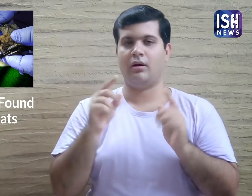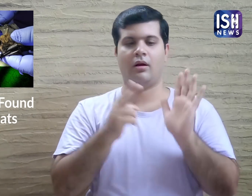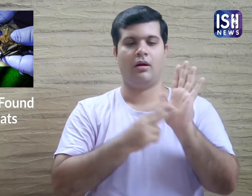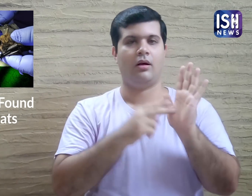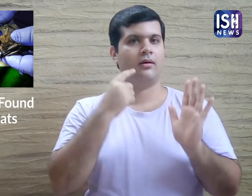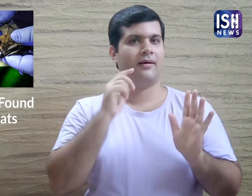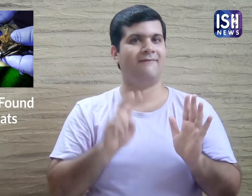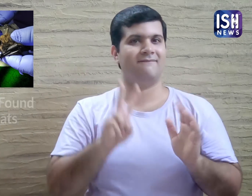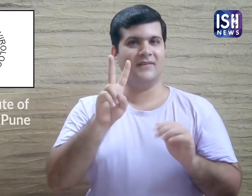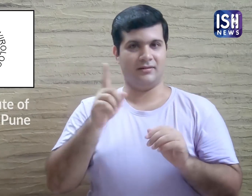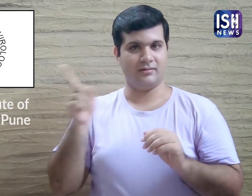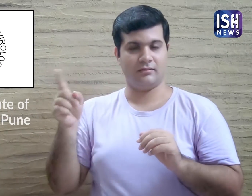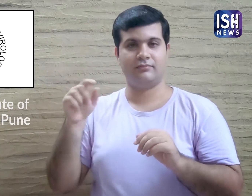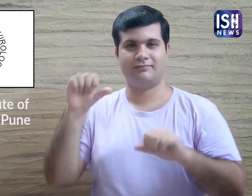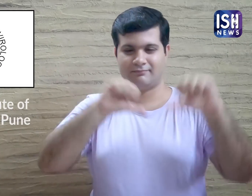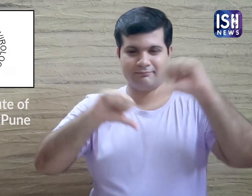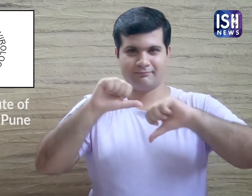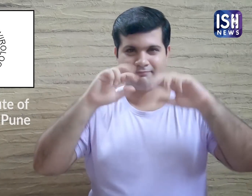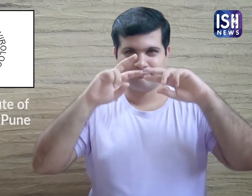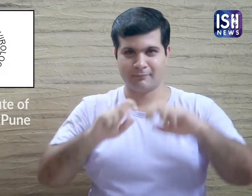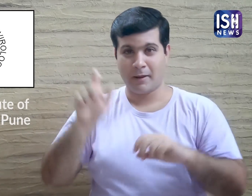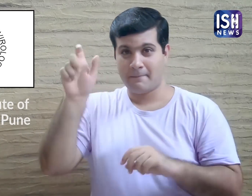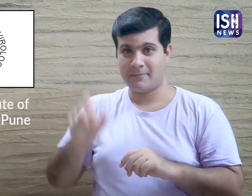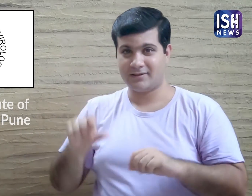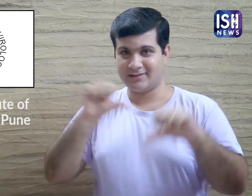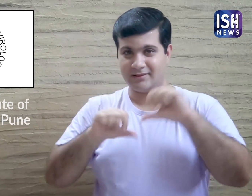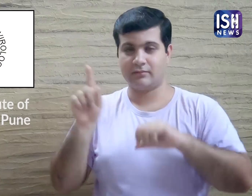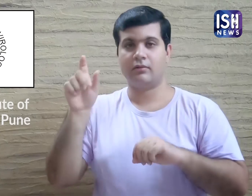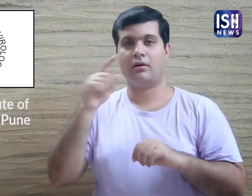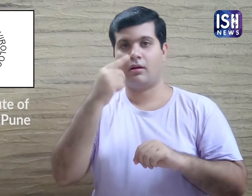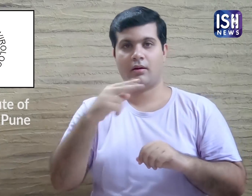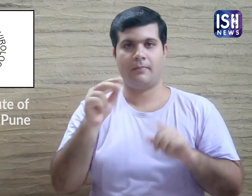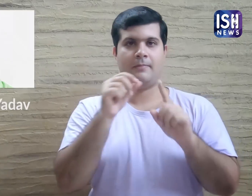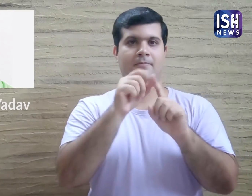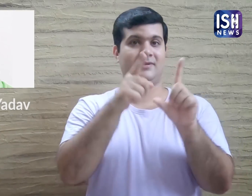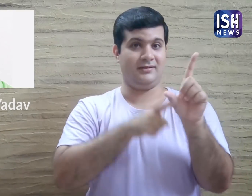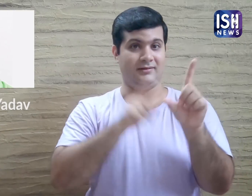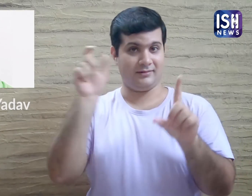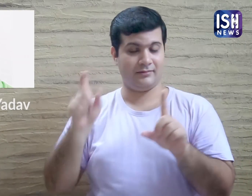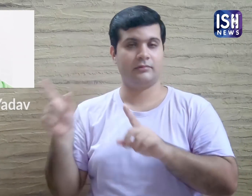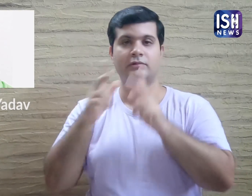Dr. Pragya D. Yadav, scientist at the National Institute of Virology, Pune